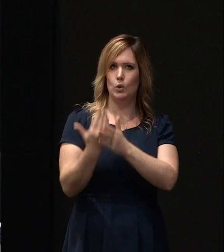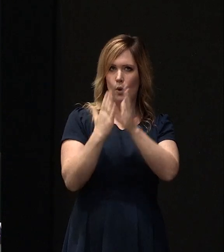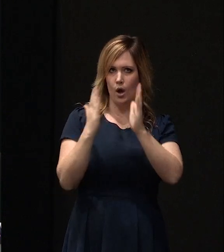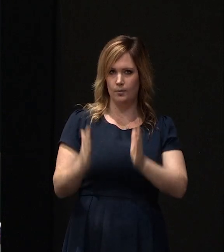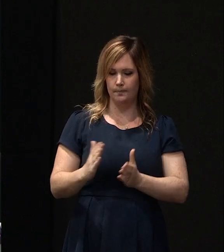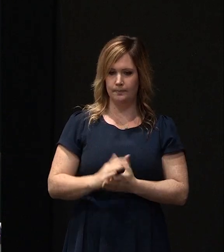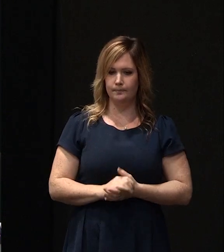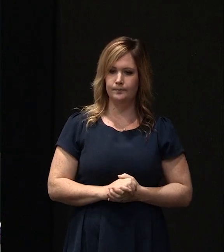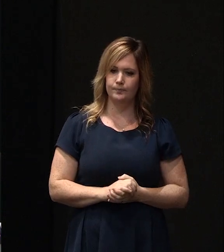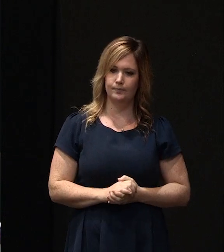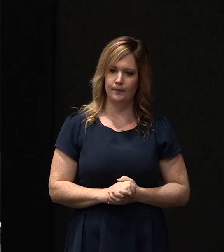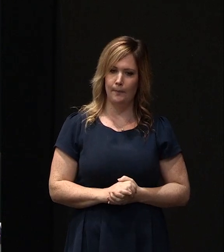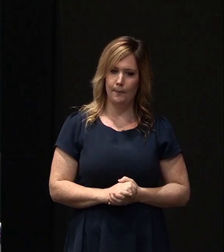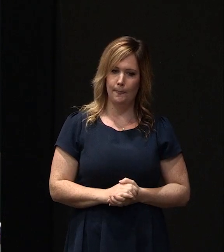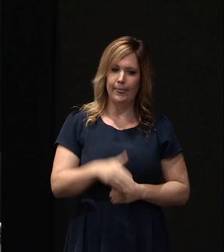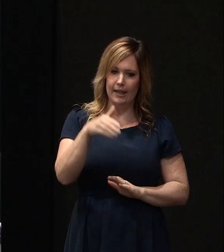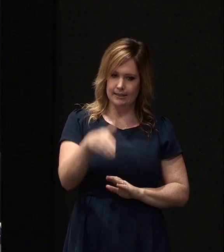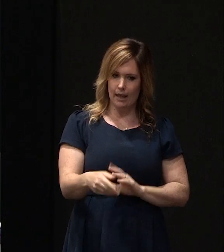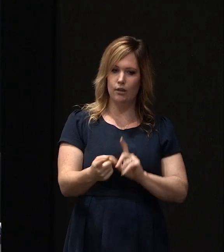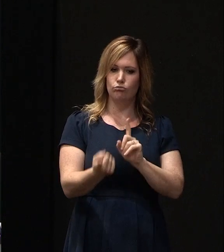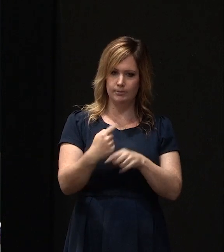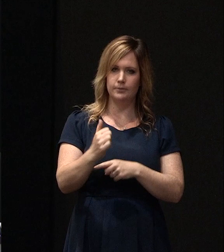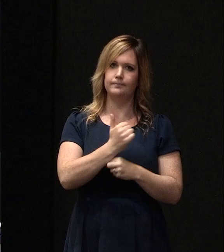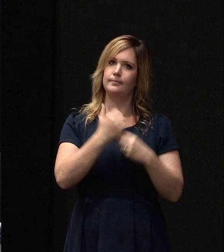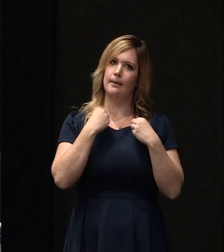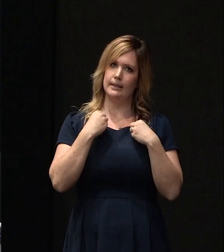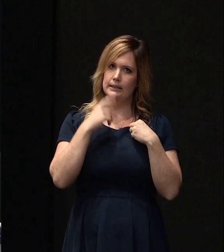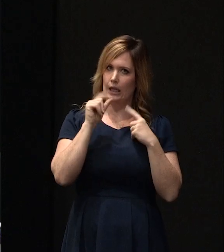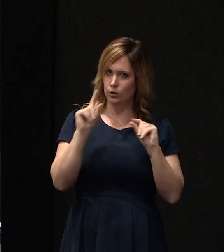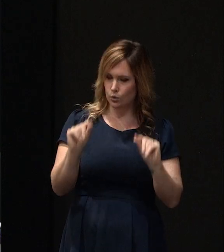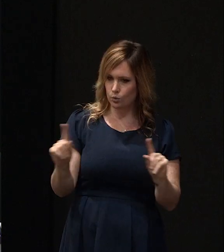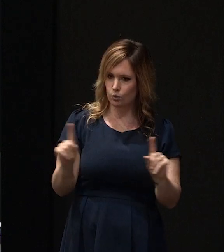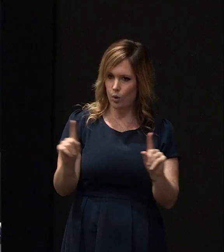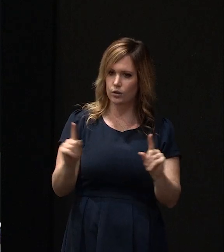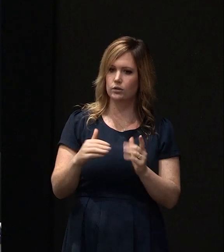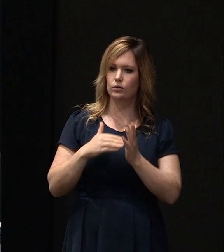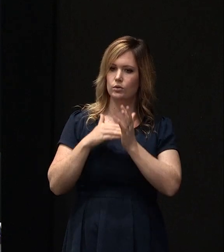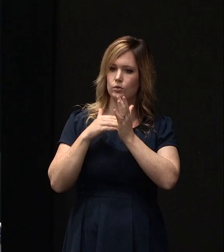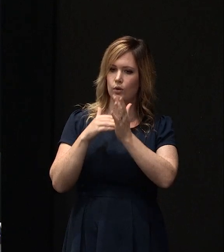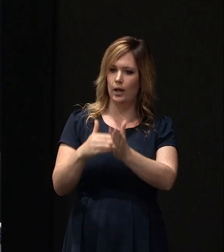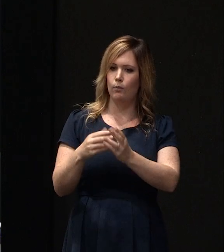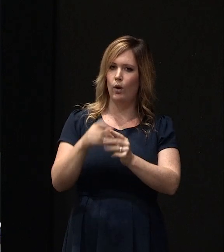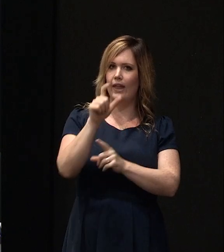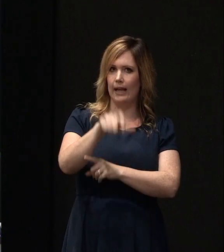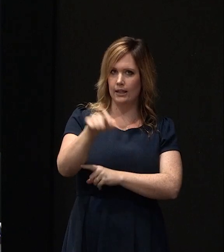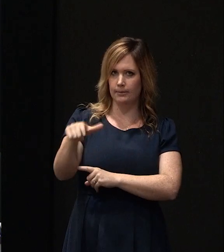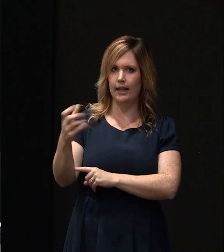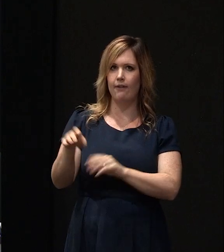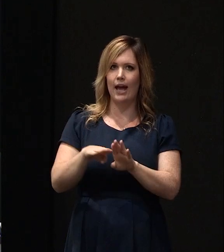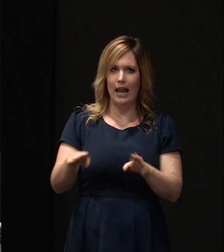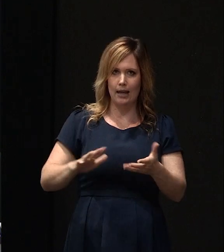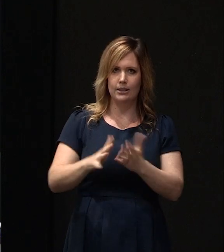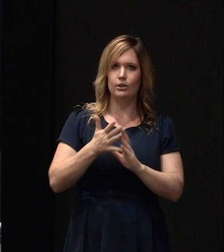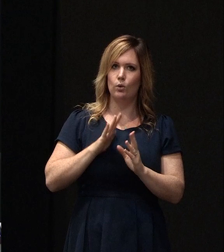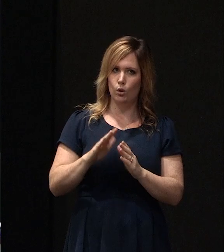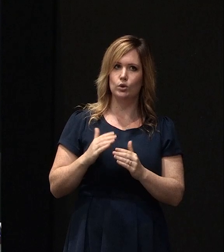For what Southern Response can do to progress customers that have got land damage and want to